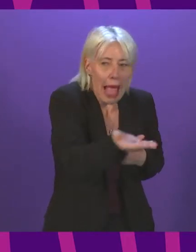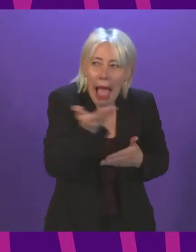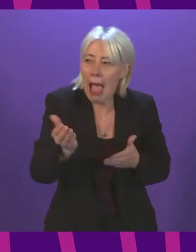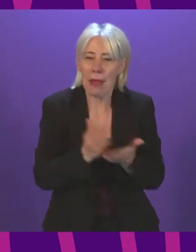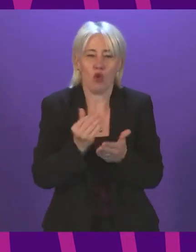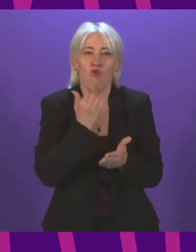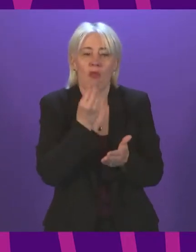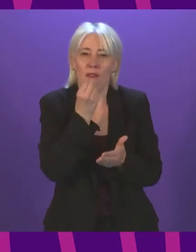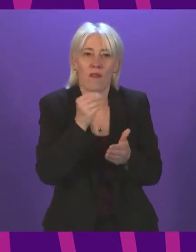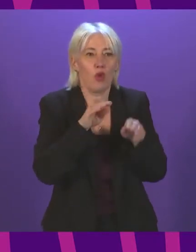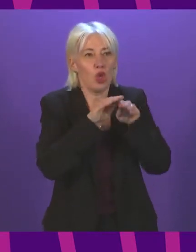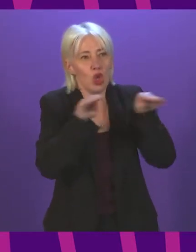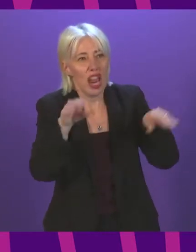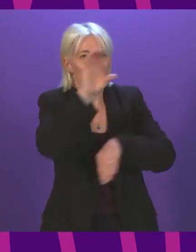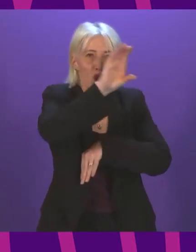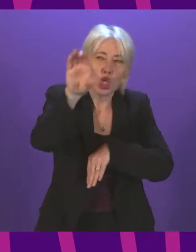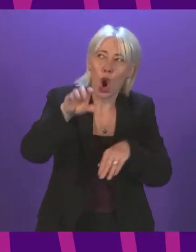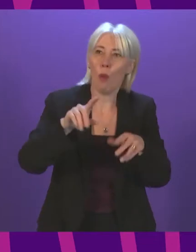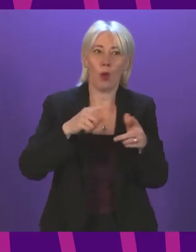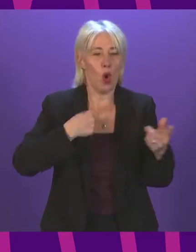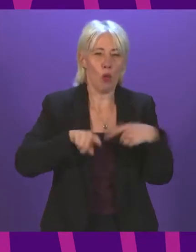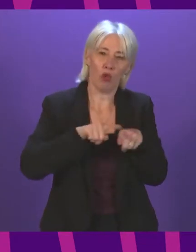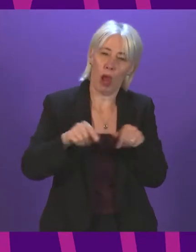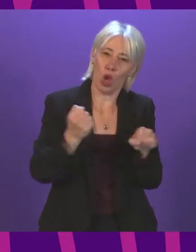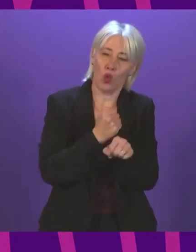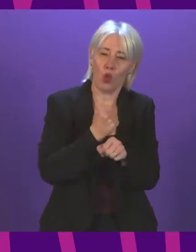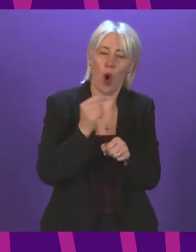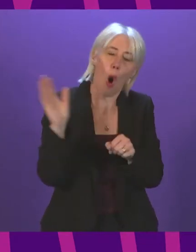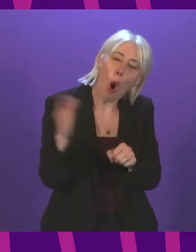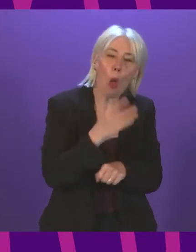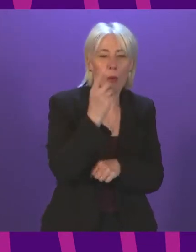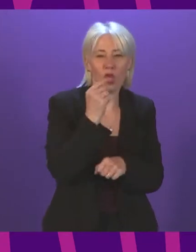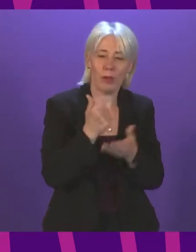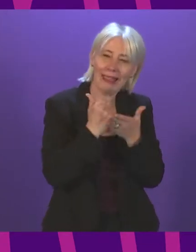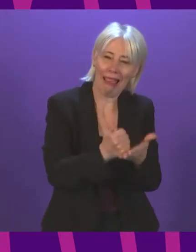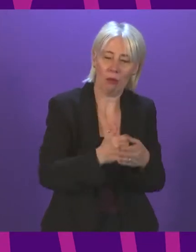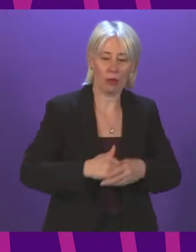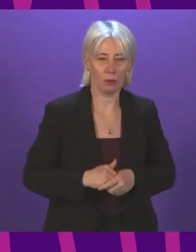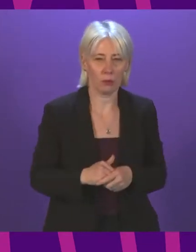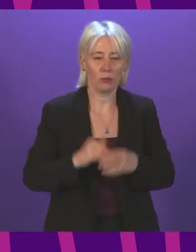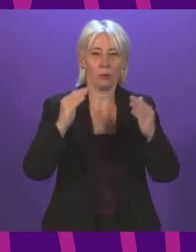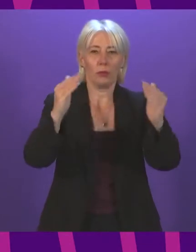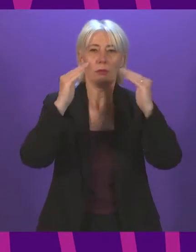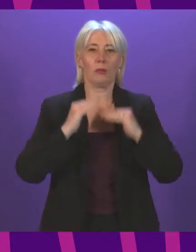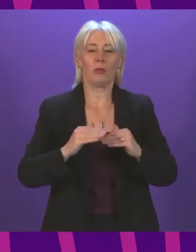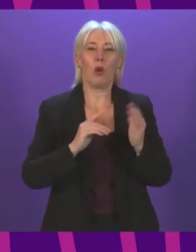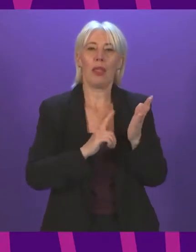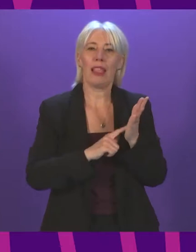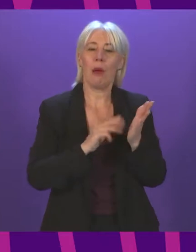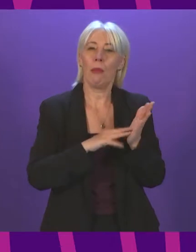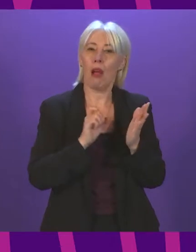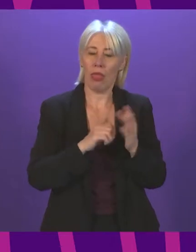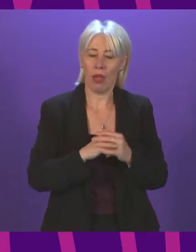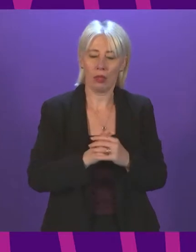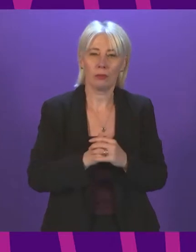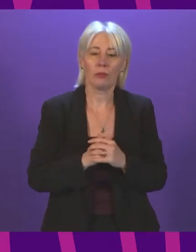shelves. So, of course, we will be doing all we can to try and help in this situation. Question number two, Liam MacArthur. Thank you. To ask